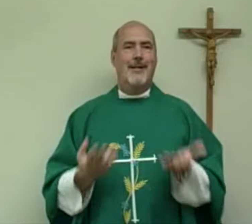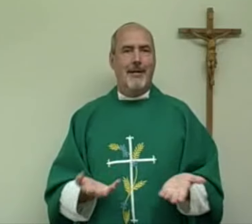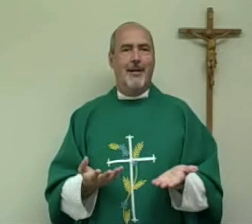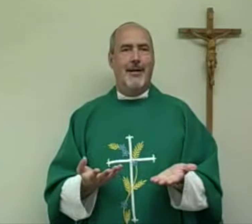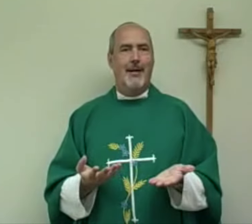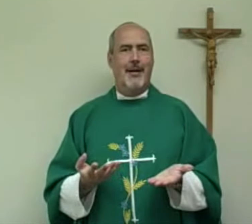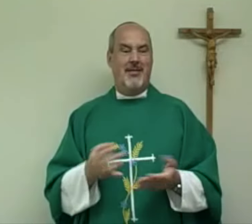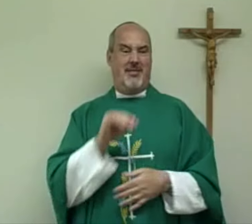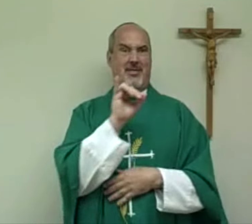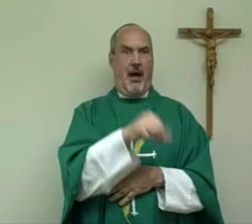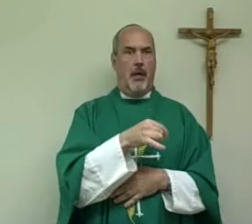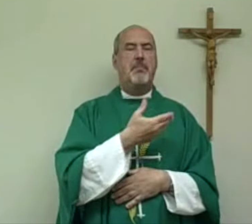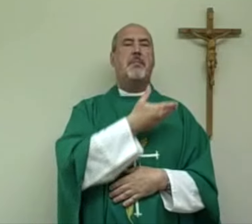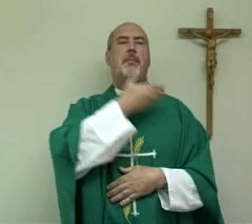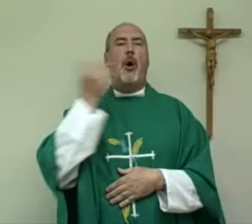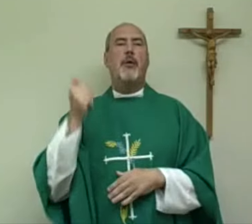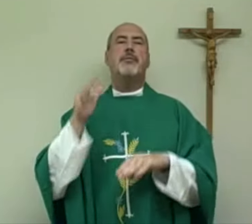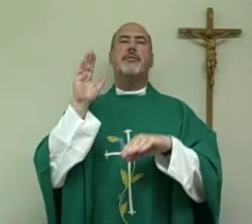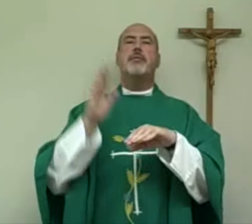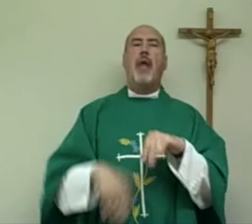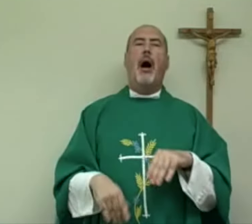and lead us to a more holy life.